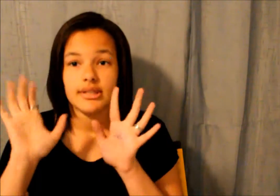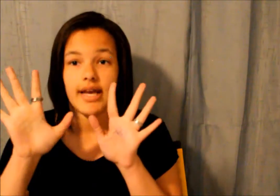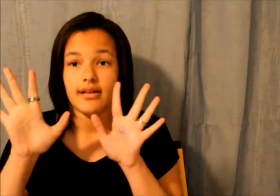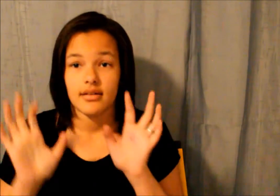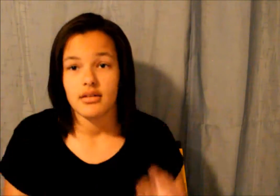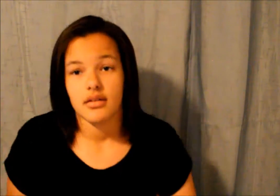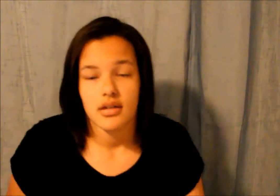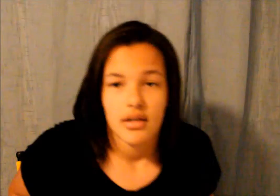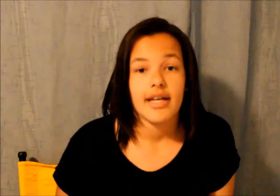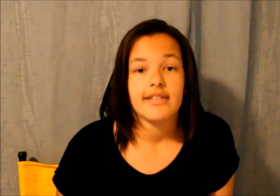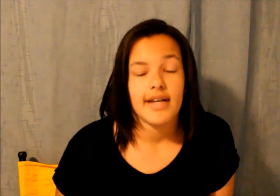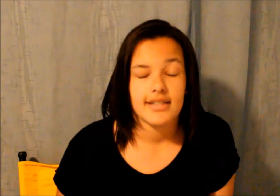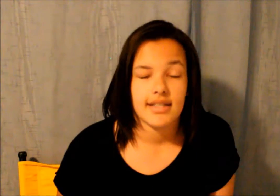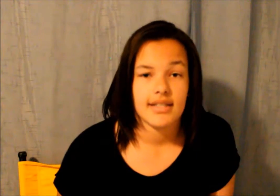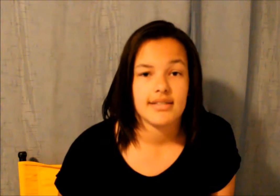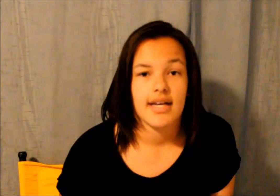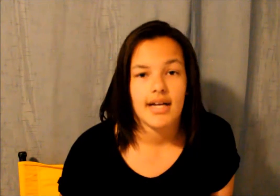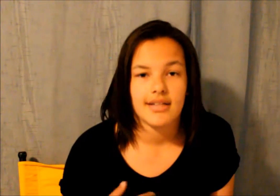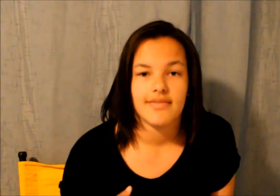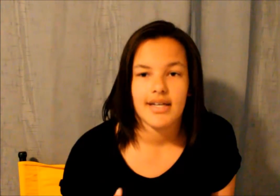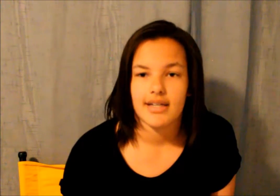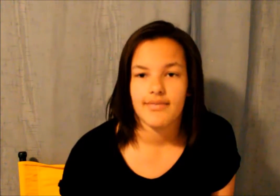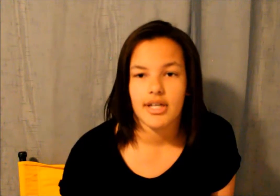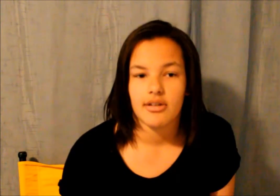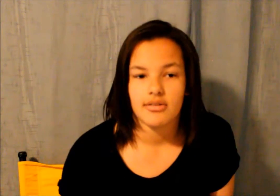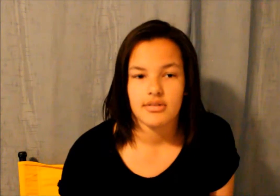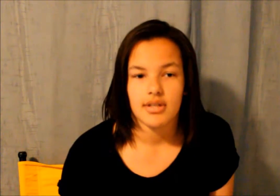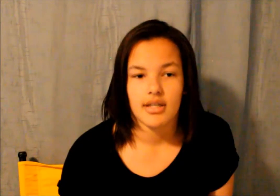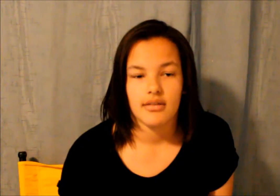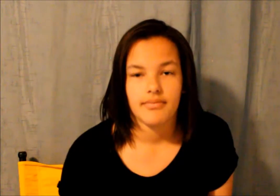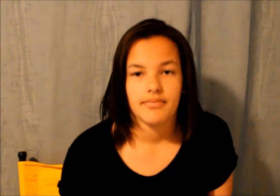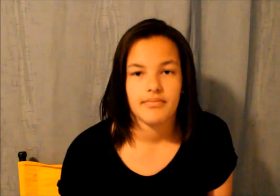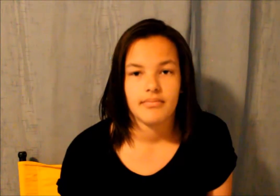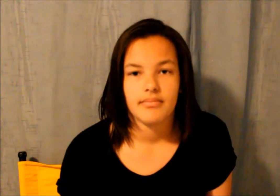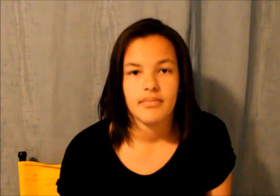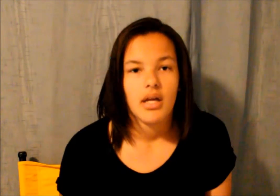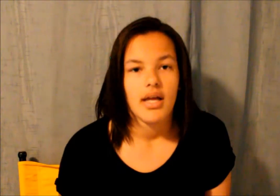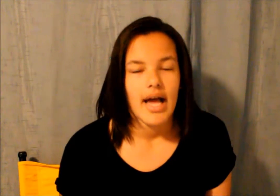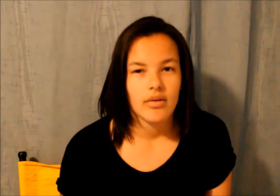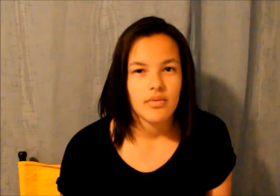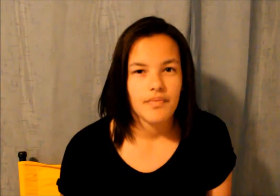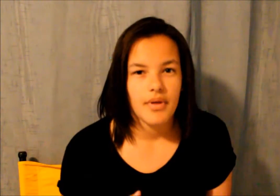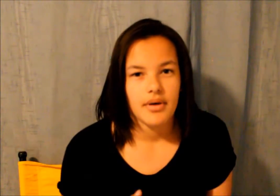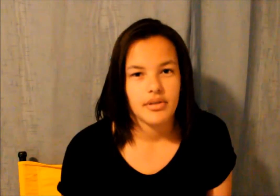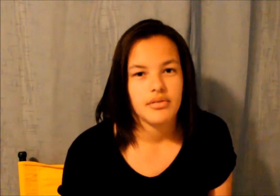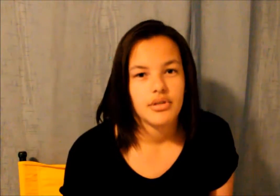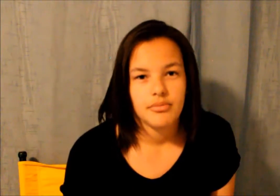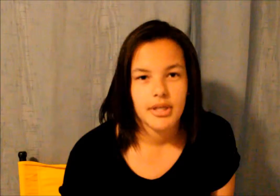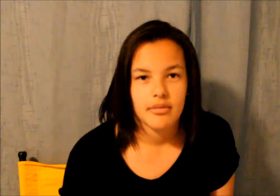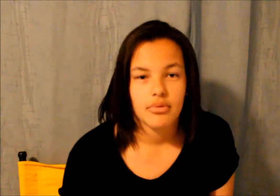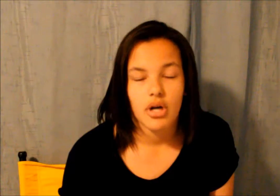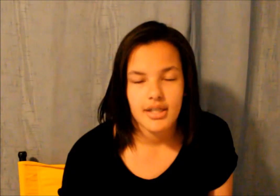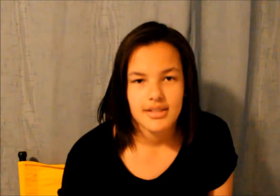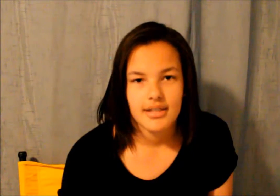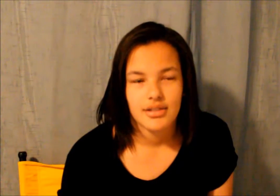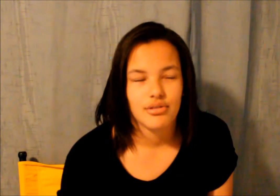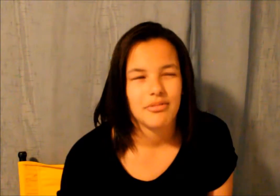ten last fact is i love editing videos like out of the youtube being process youtube